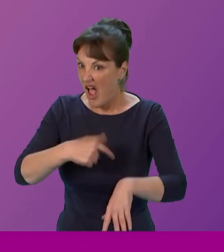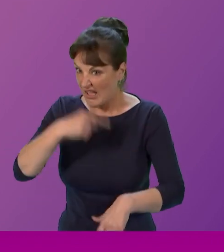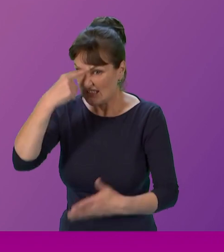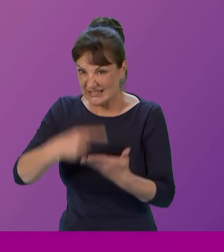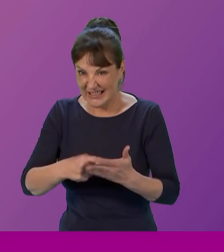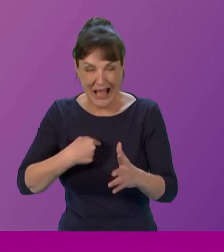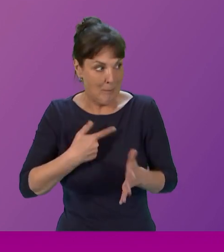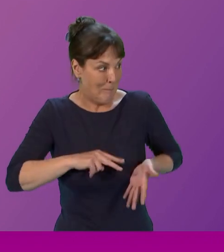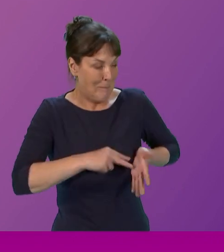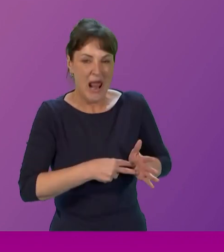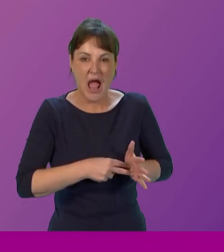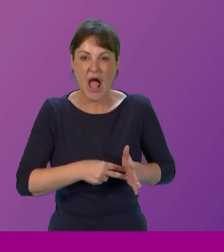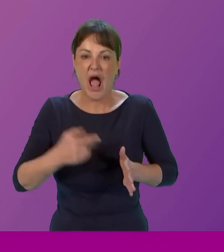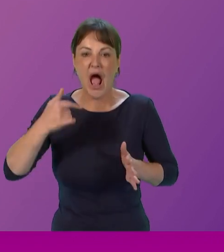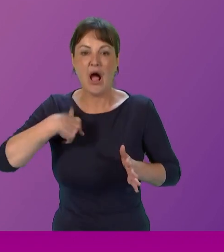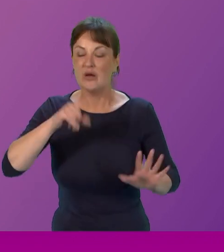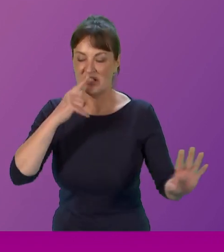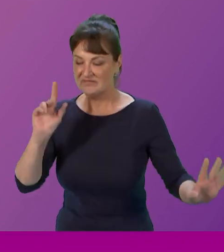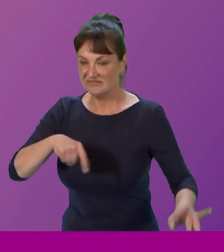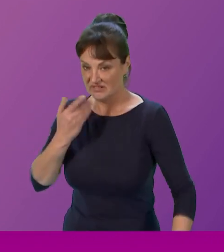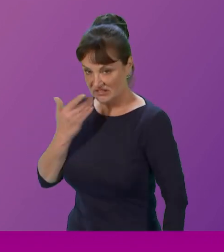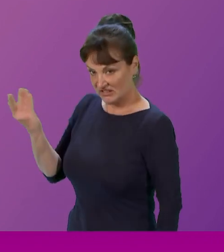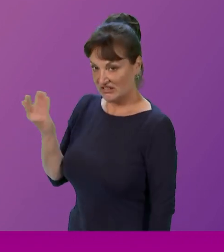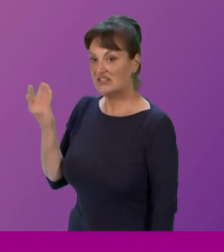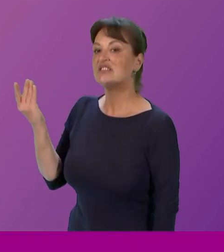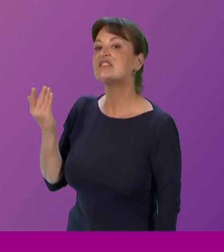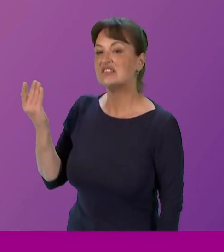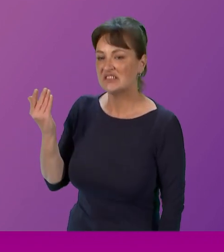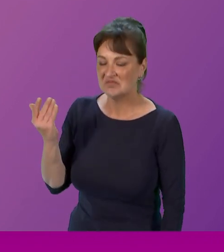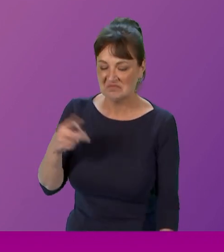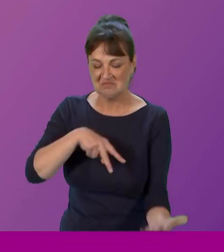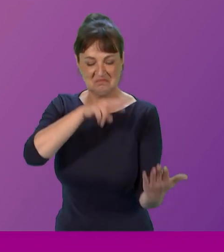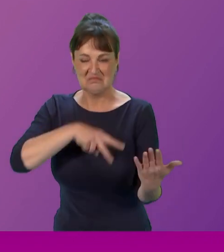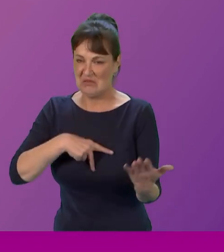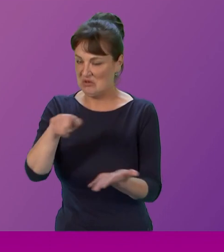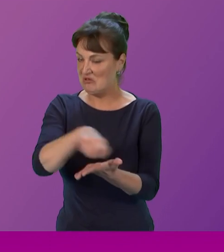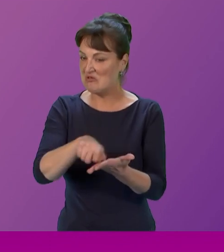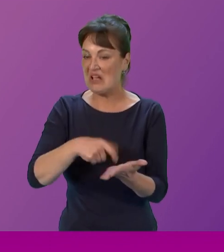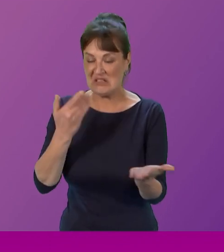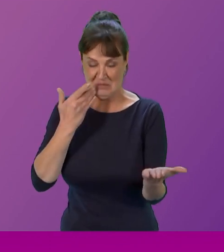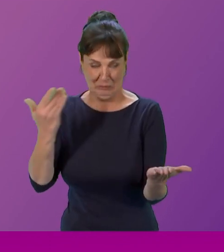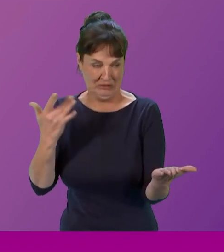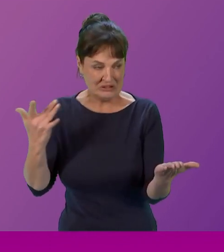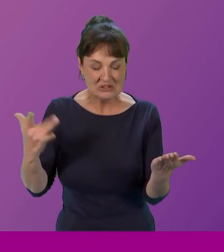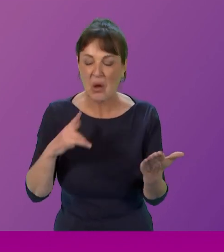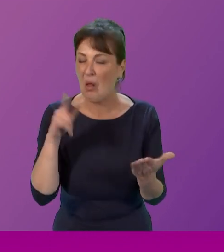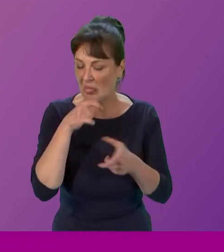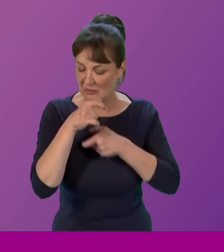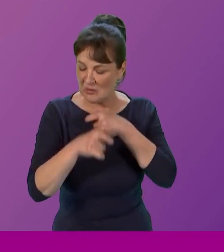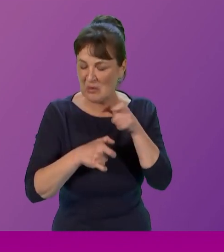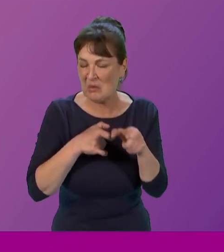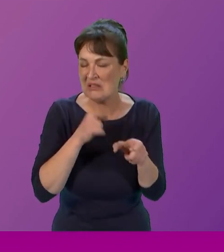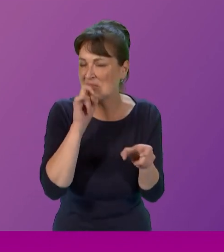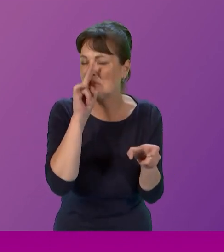womanly thing. And I was going to write a speech, Agnes, every word beautifully crafted. Every word,